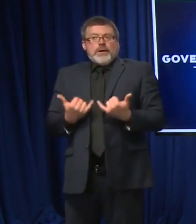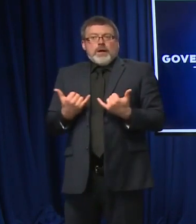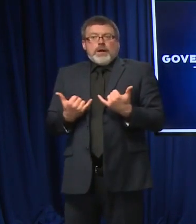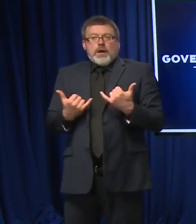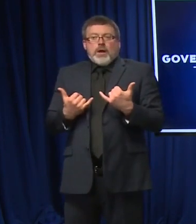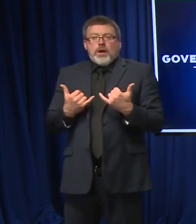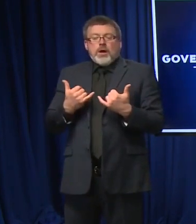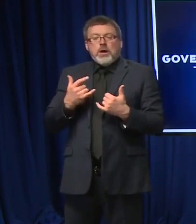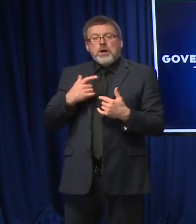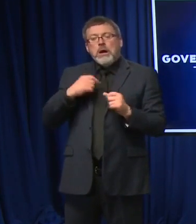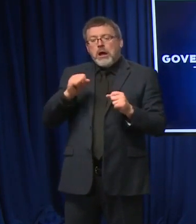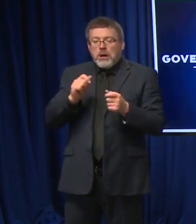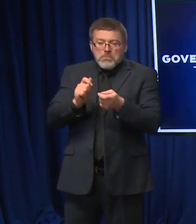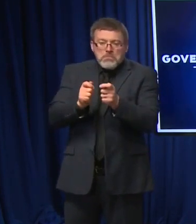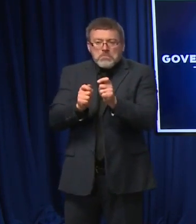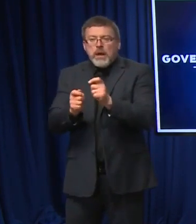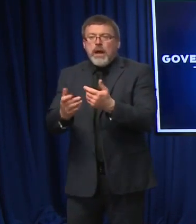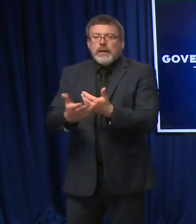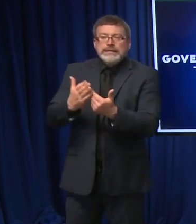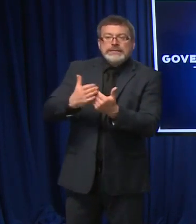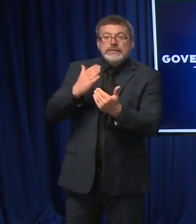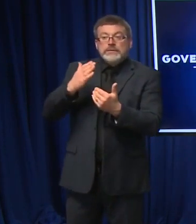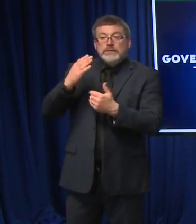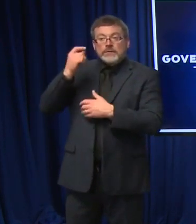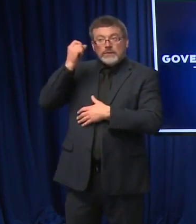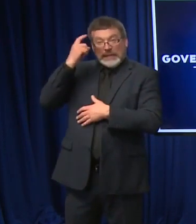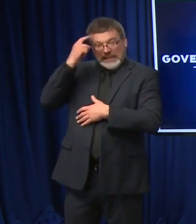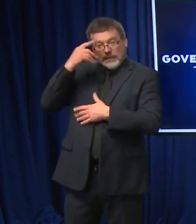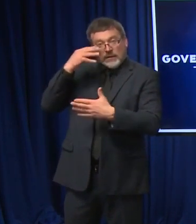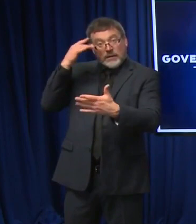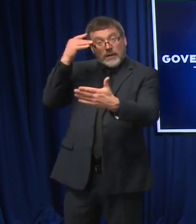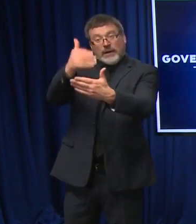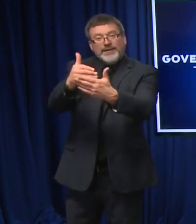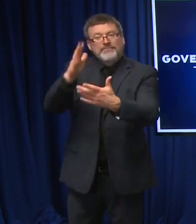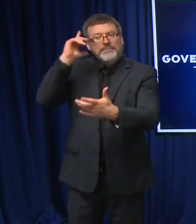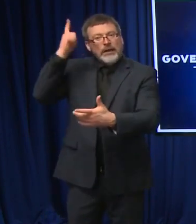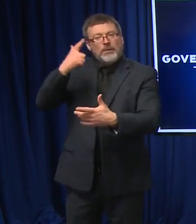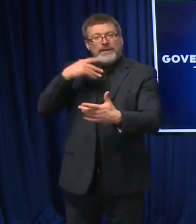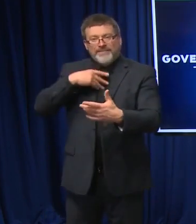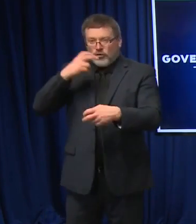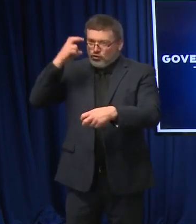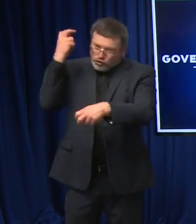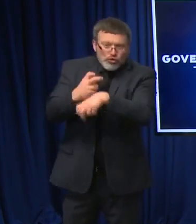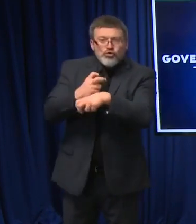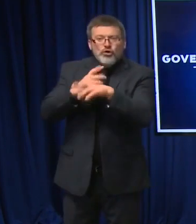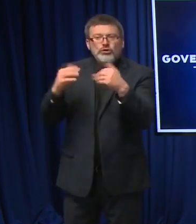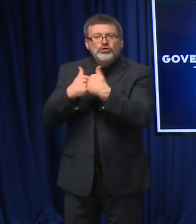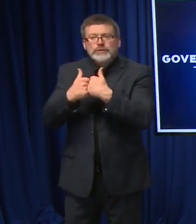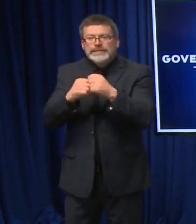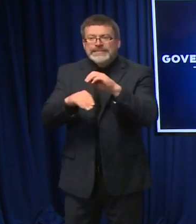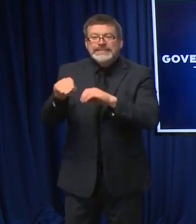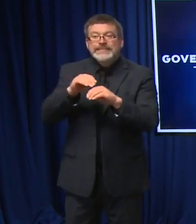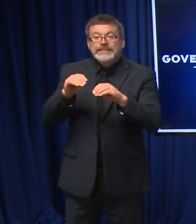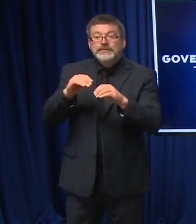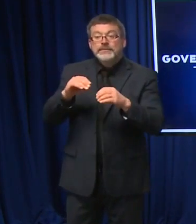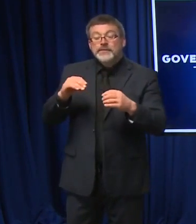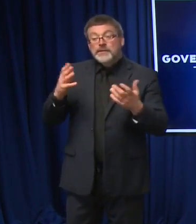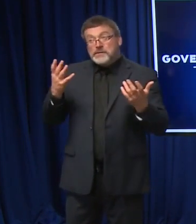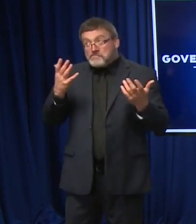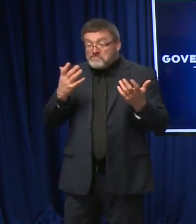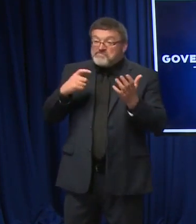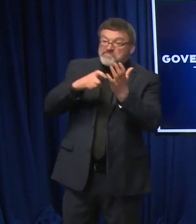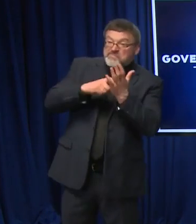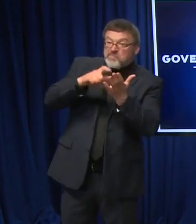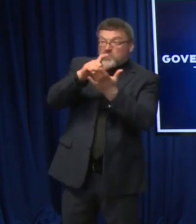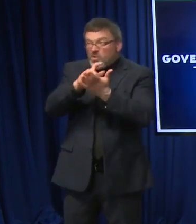well as a few extra pieces of the more challenging pieces. There's some more that maybe they require legislation. Maybe they require going to the rules committee. I just